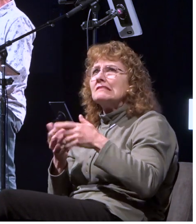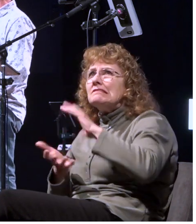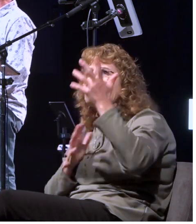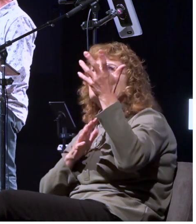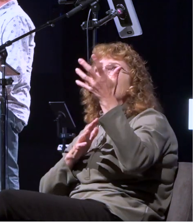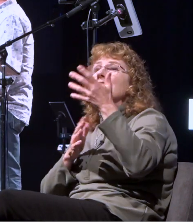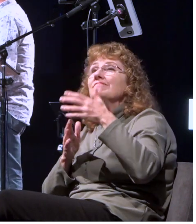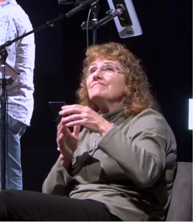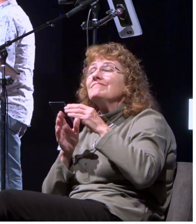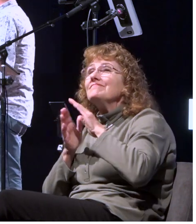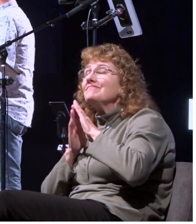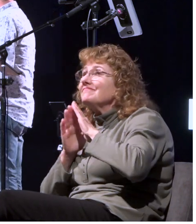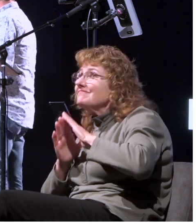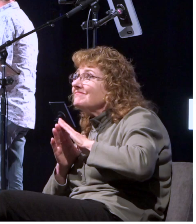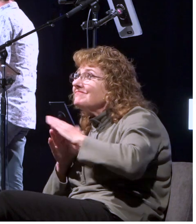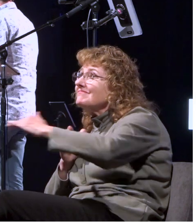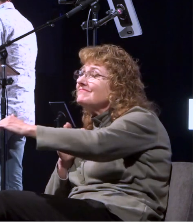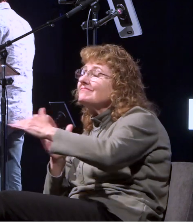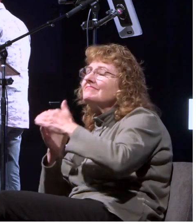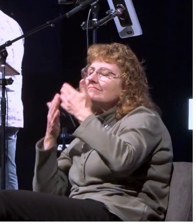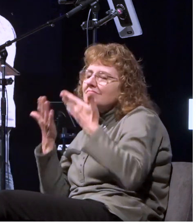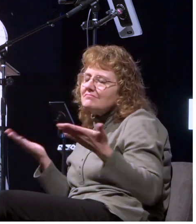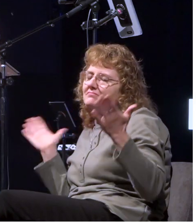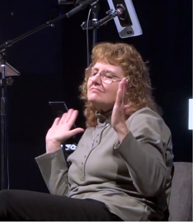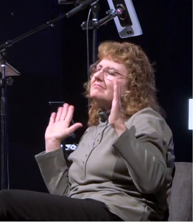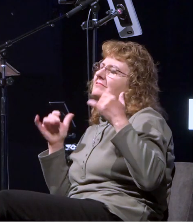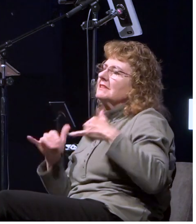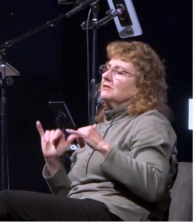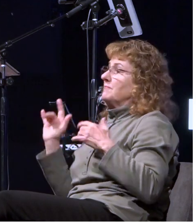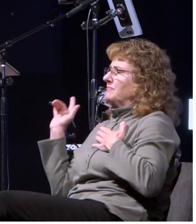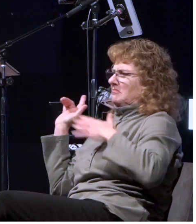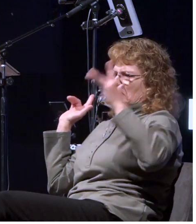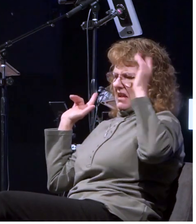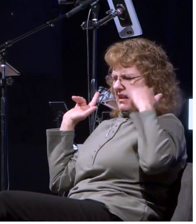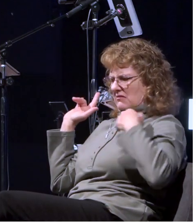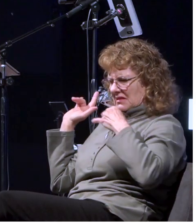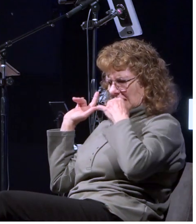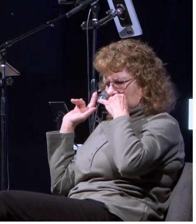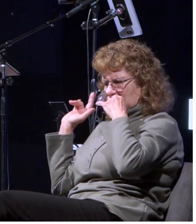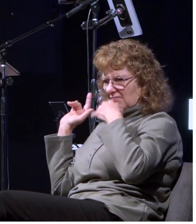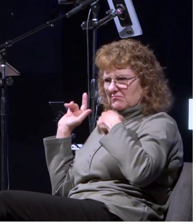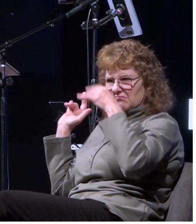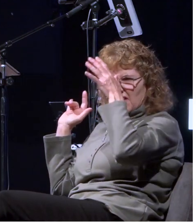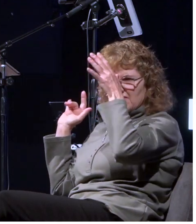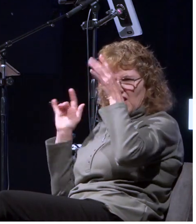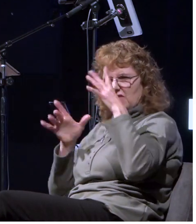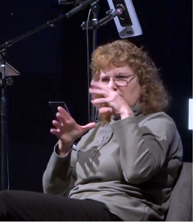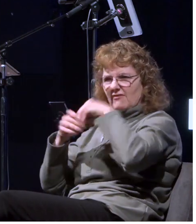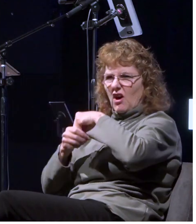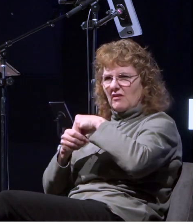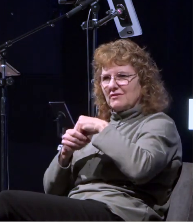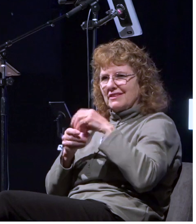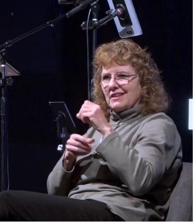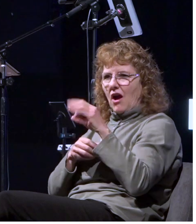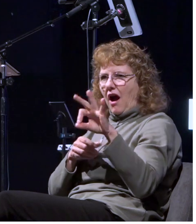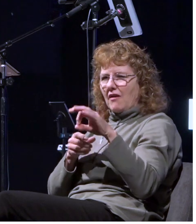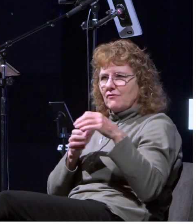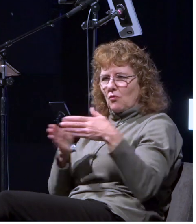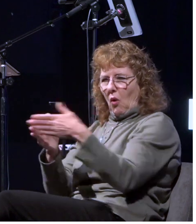when i was a kid my dad he was in the off-road industry in the 70s which was pretty cool time to be in the off-road industry everything was coming out